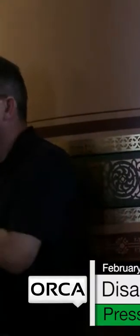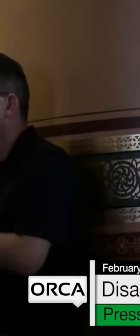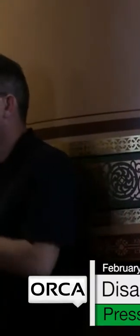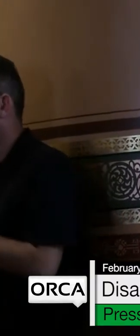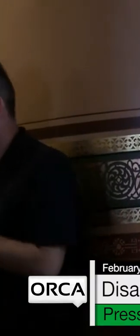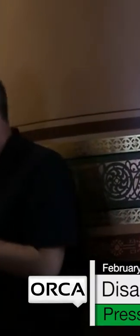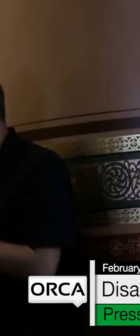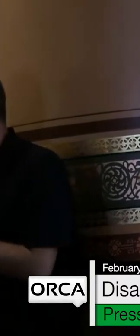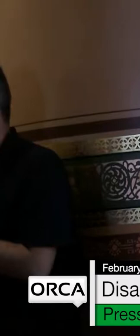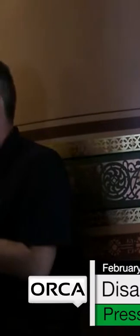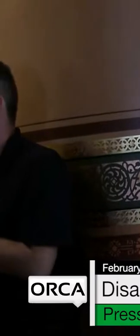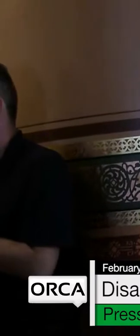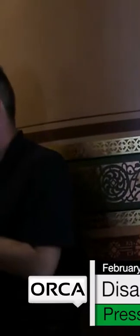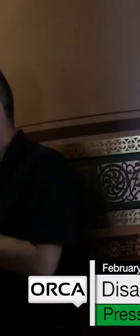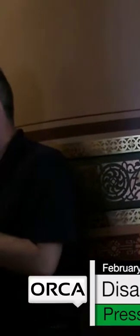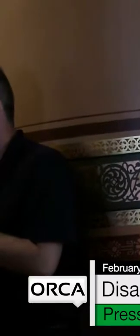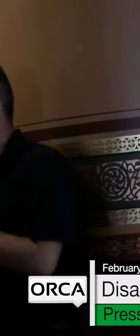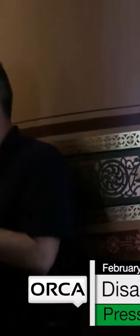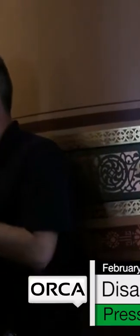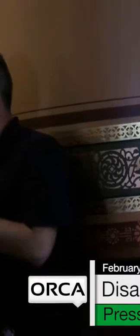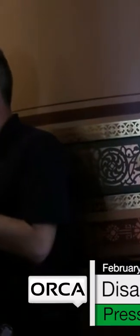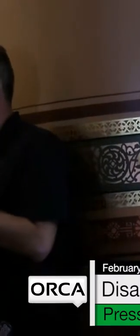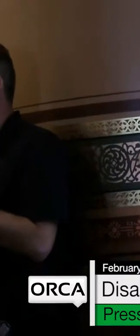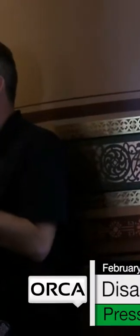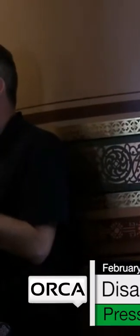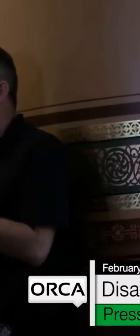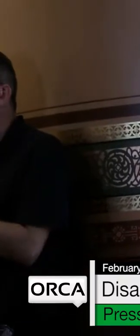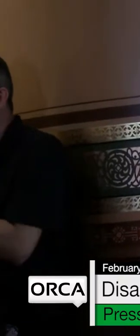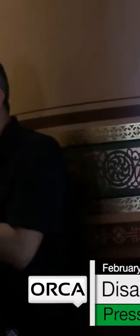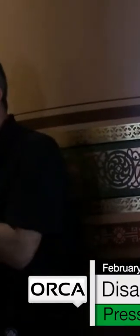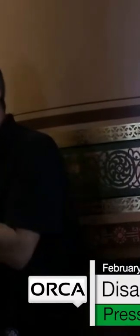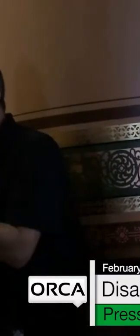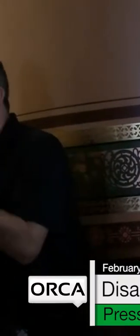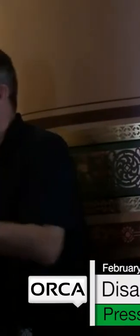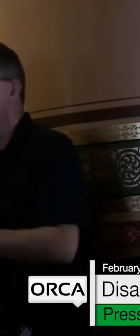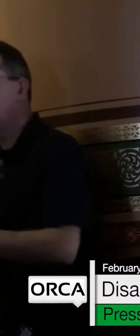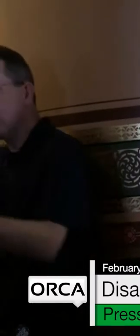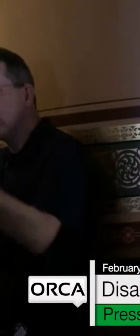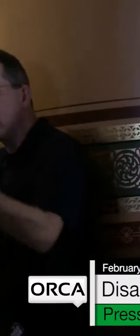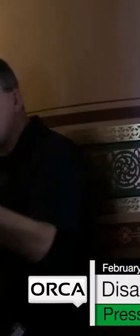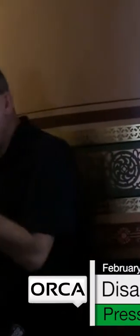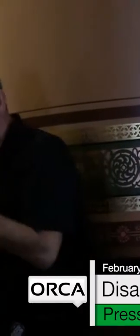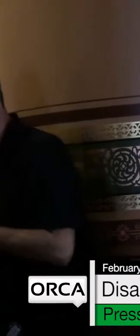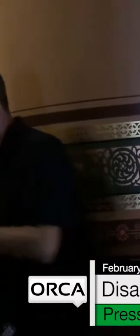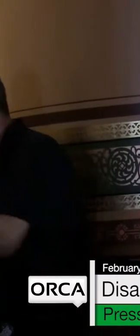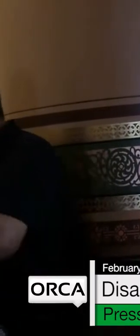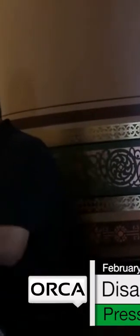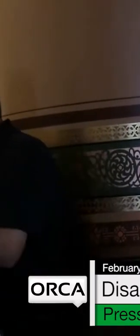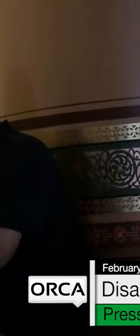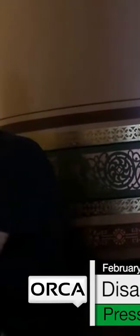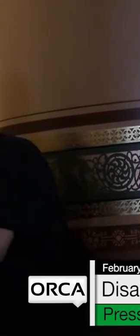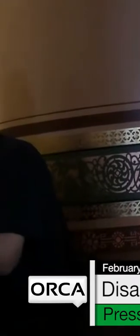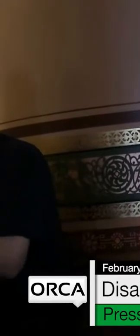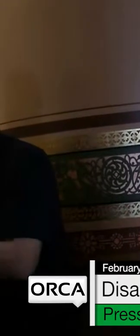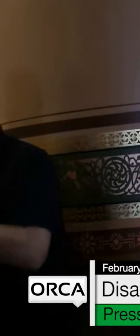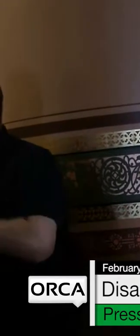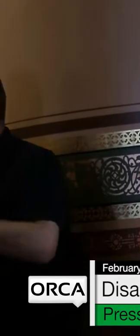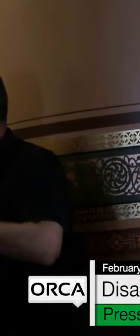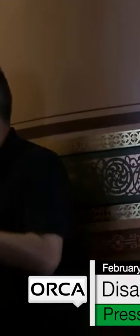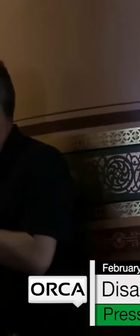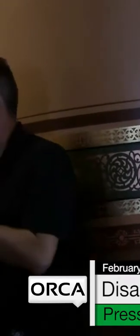We are givers, not just takers. It results in a win-win situation for society.